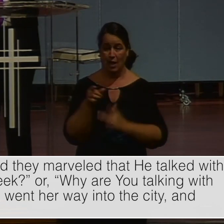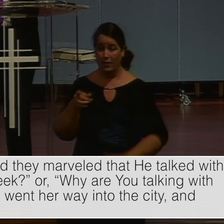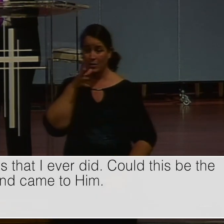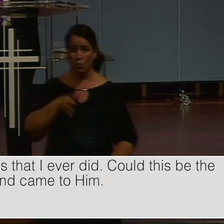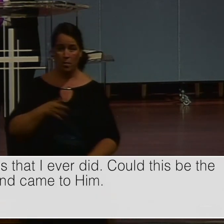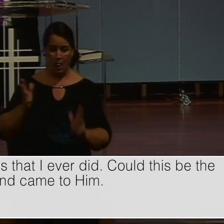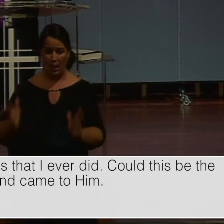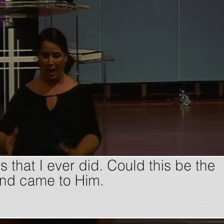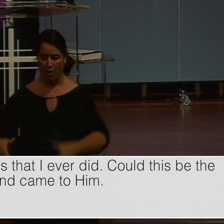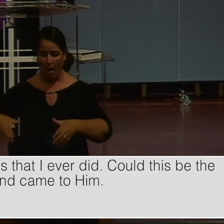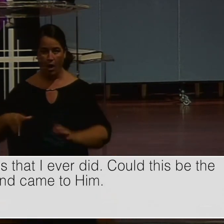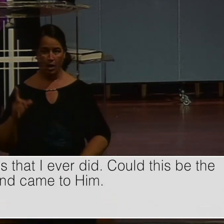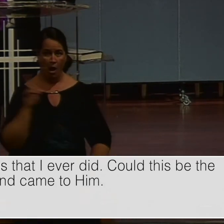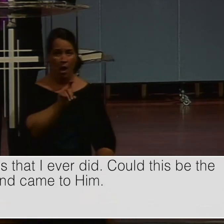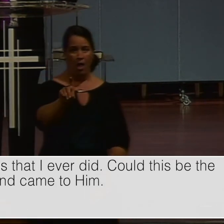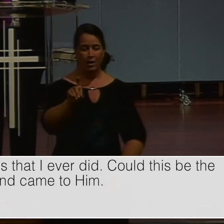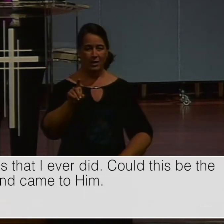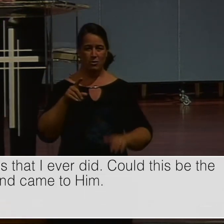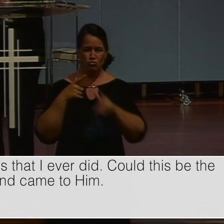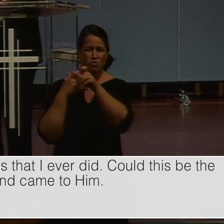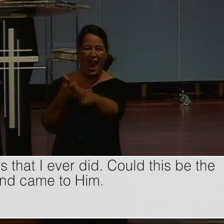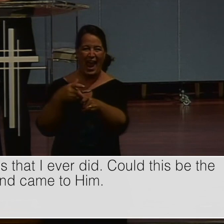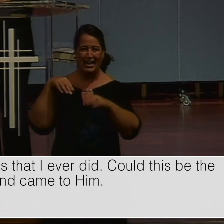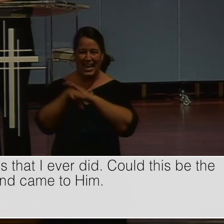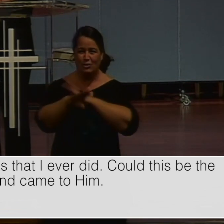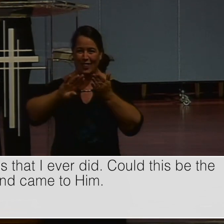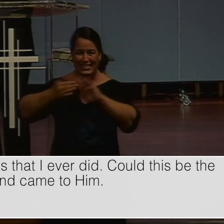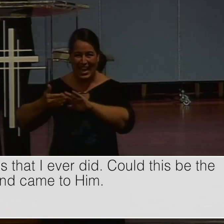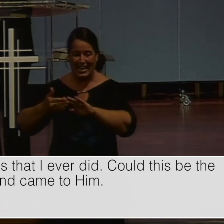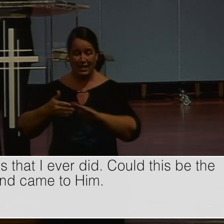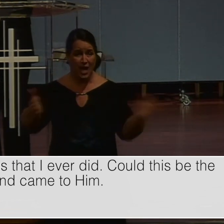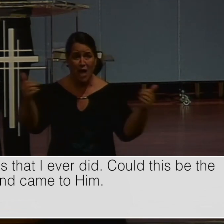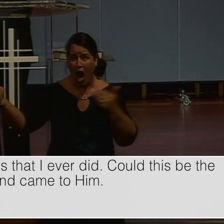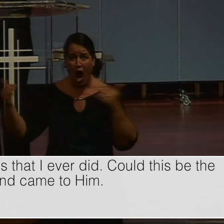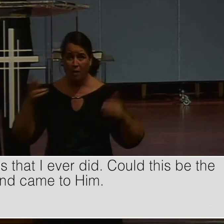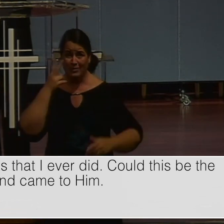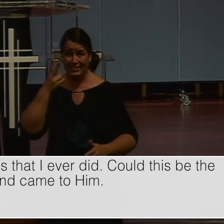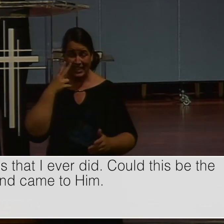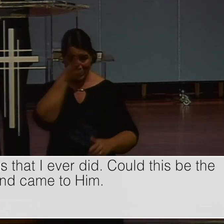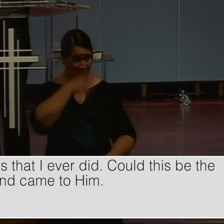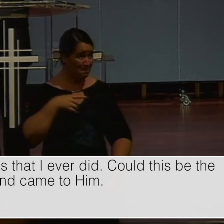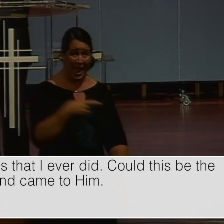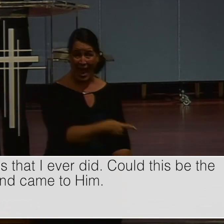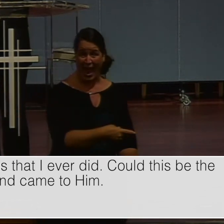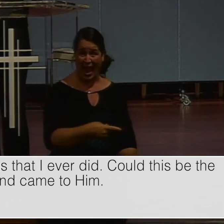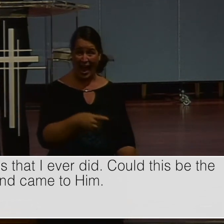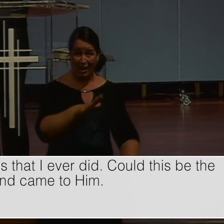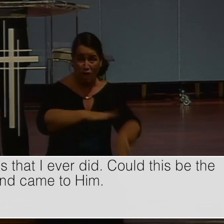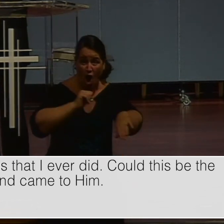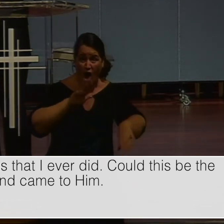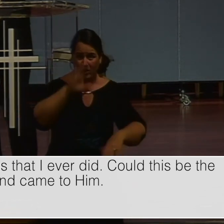And she began. Come see. A man who told me. All things. I ever did. Go call your husband.